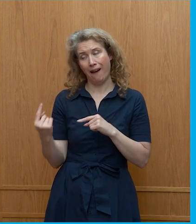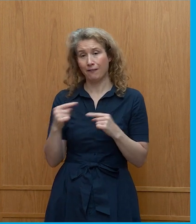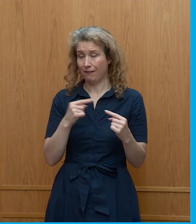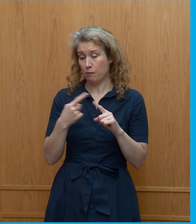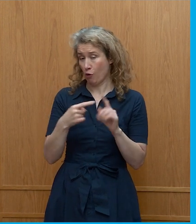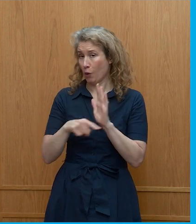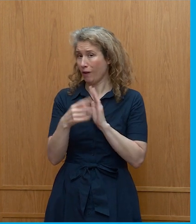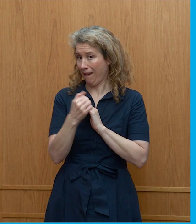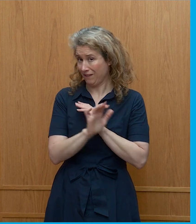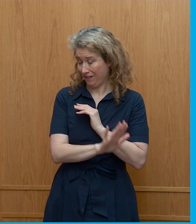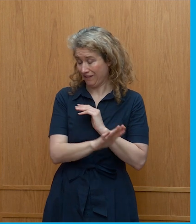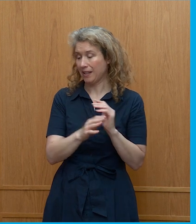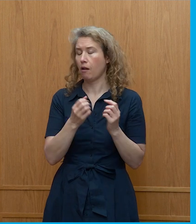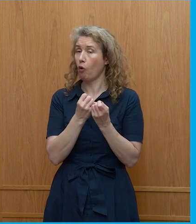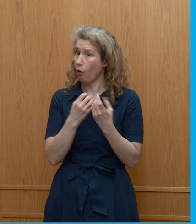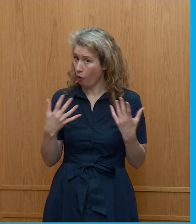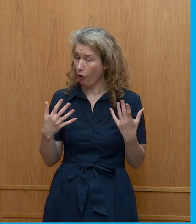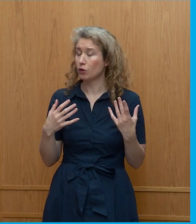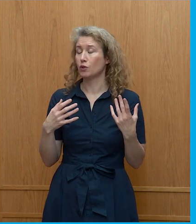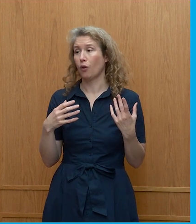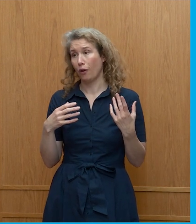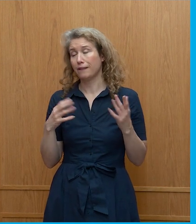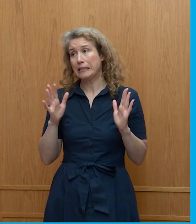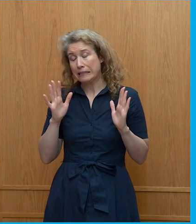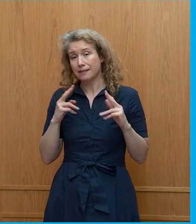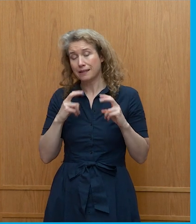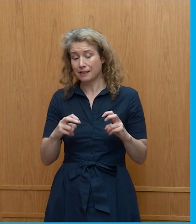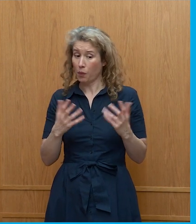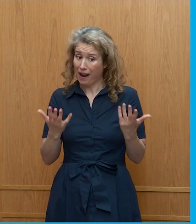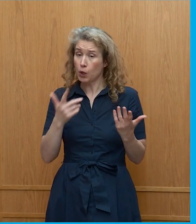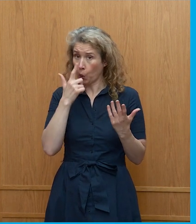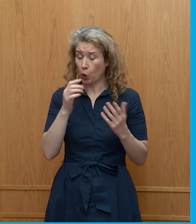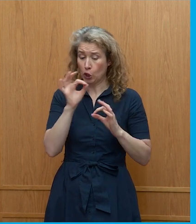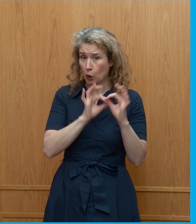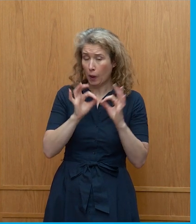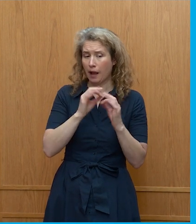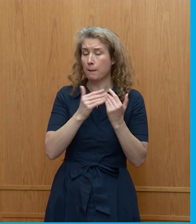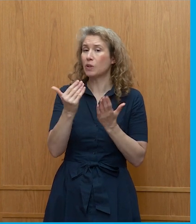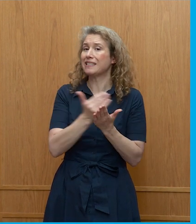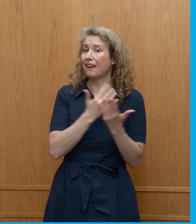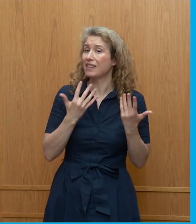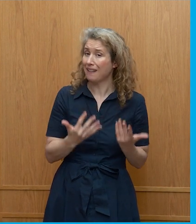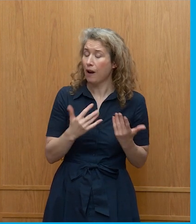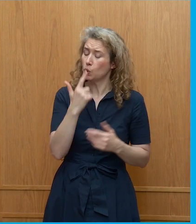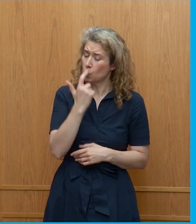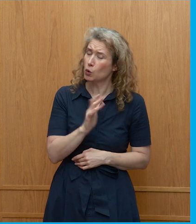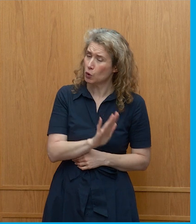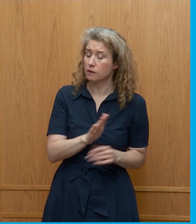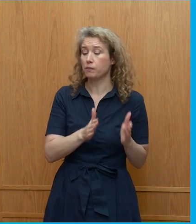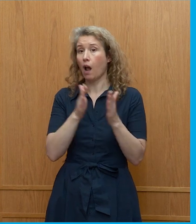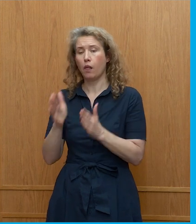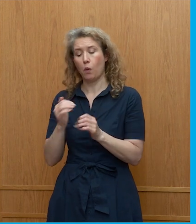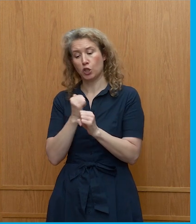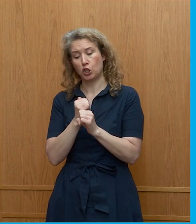right? But there's a lot of stuff about how you could do nuclear much safer now, et cetera. And the other is